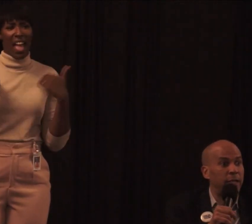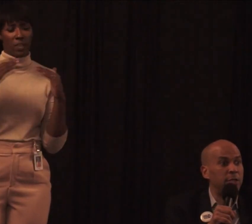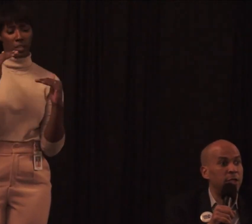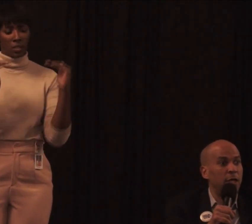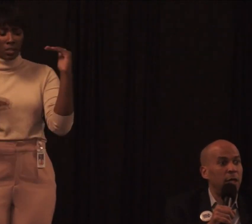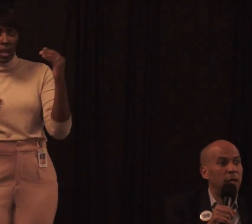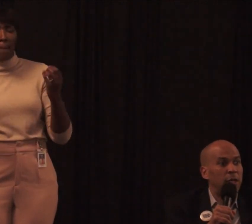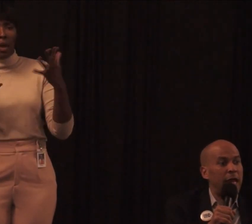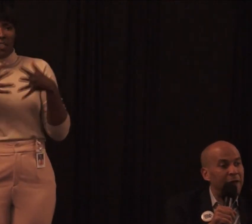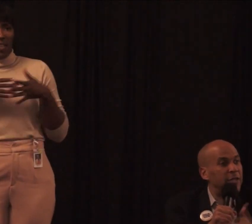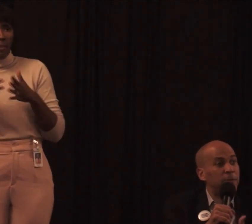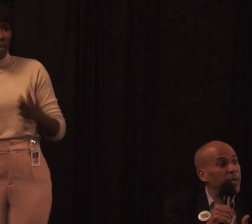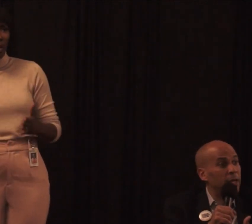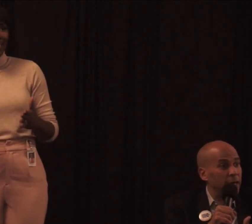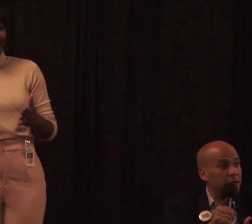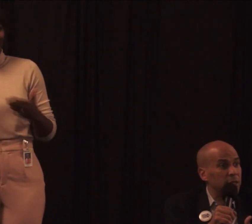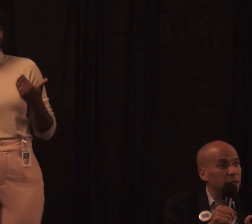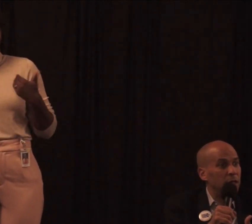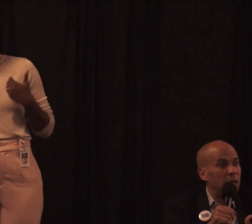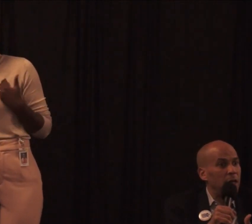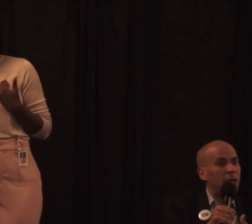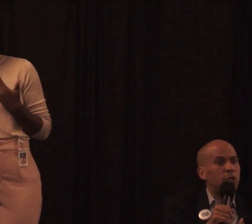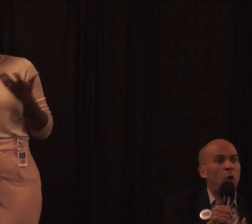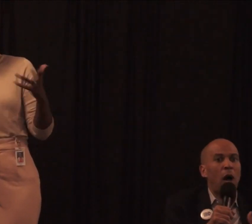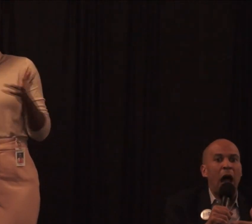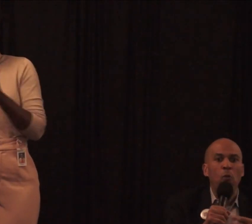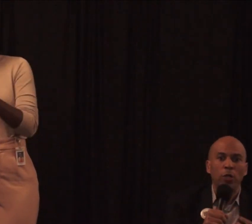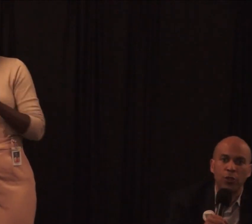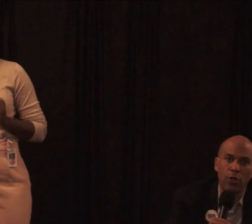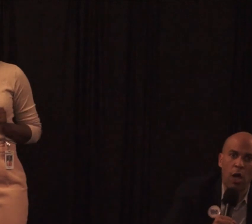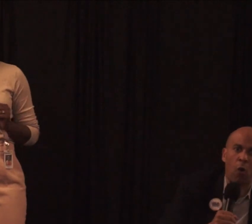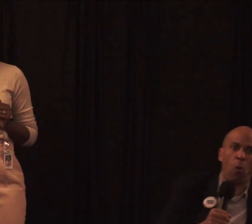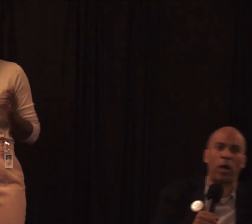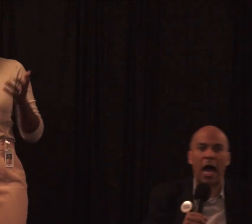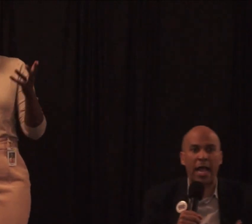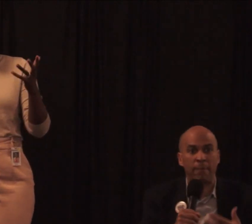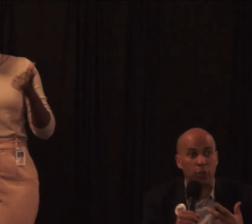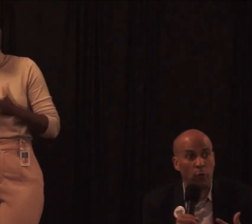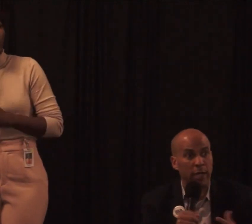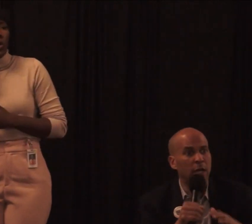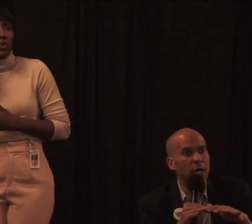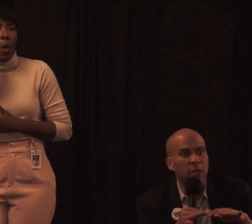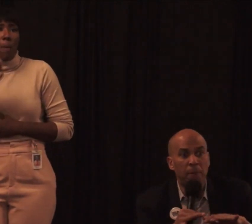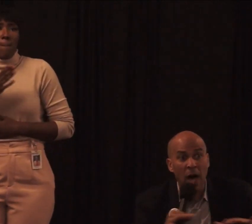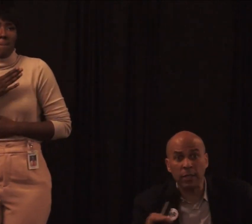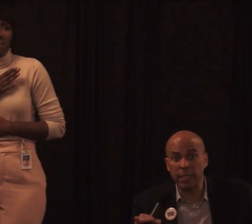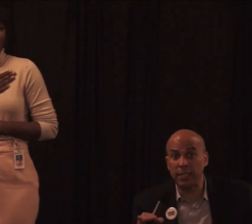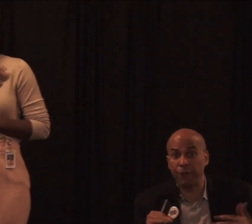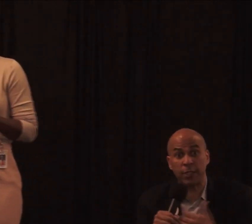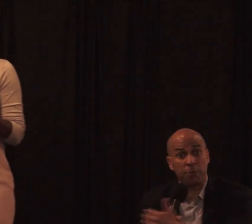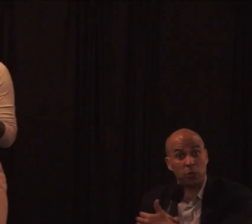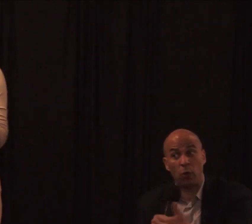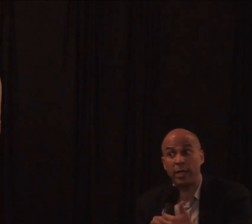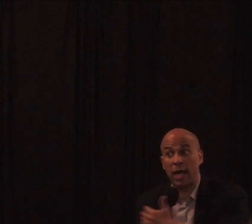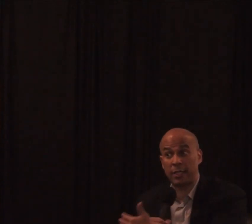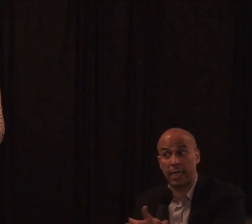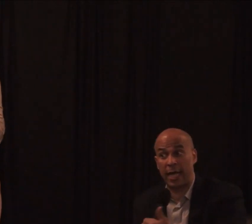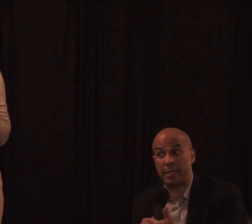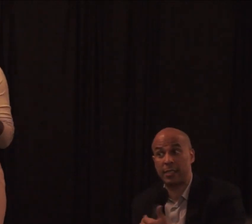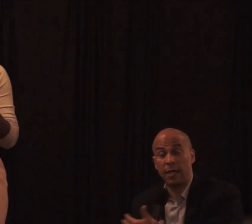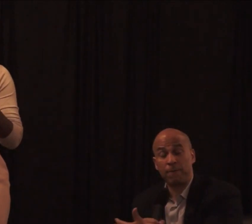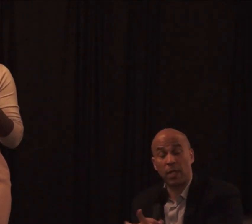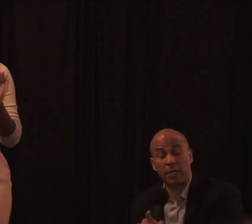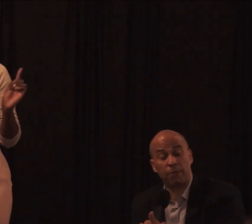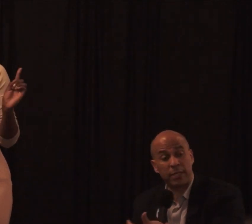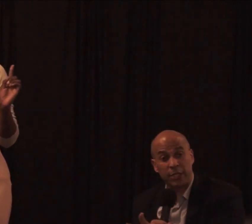of Americans that have disabilities. So I want you to know what I am doing. The policy differences between us